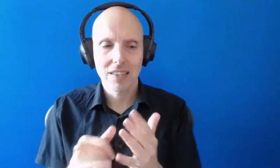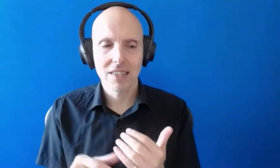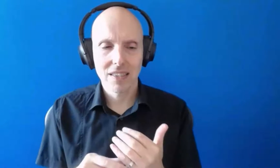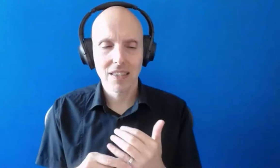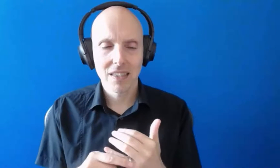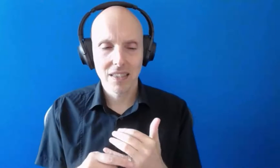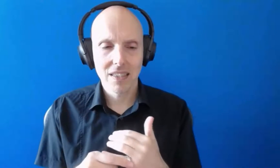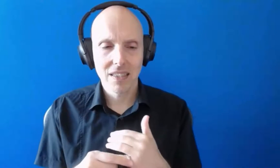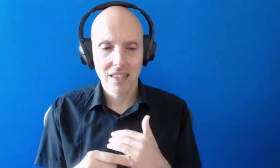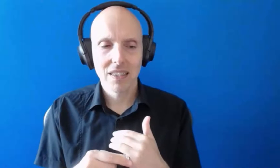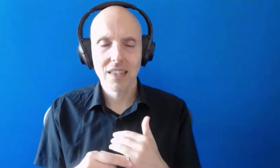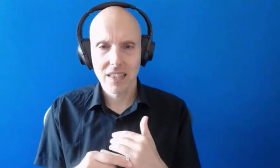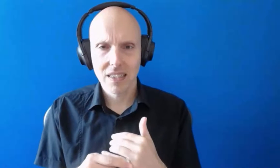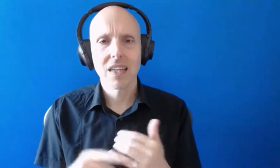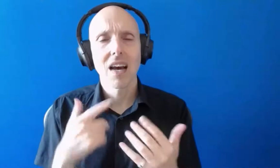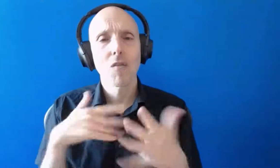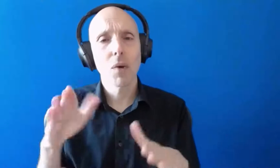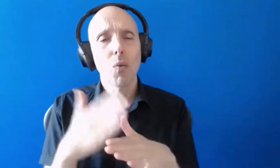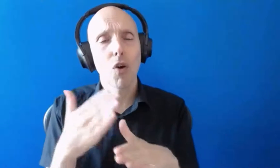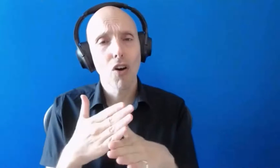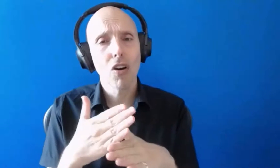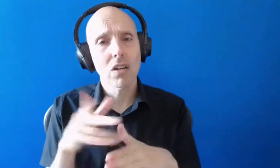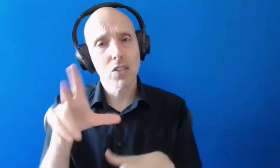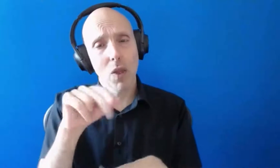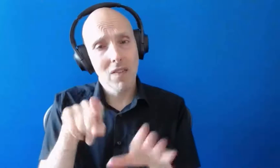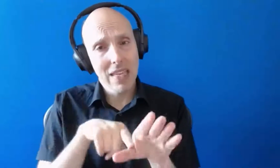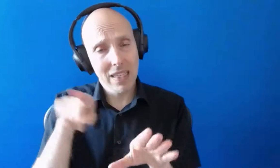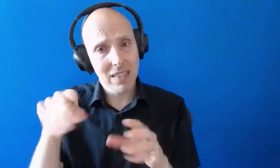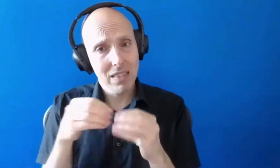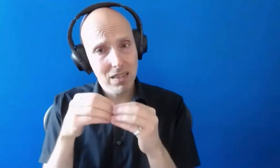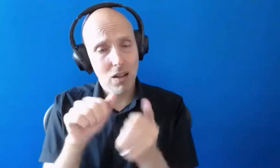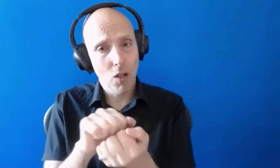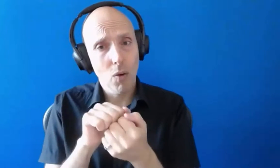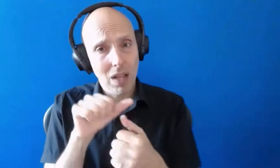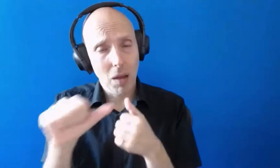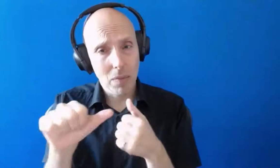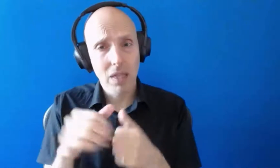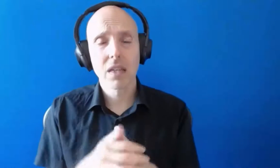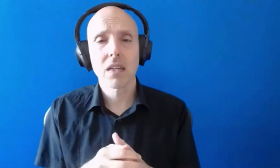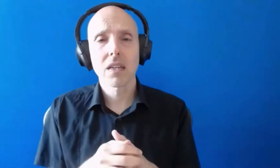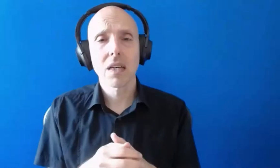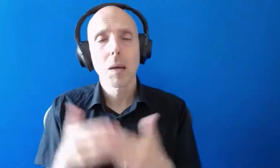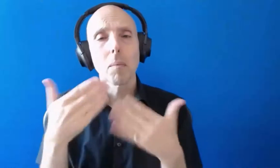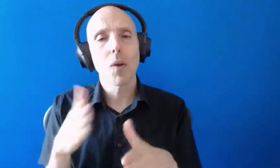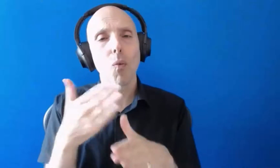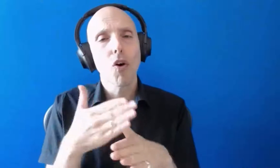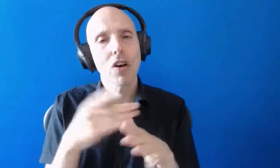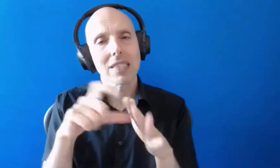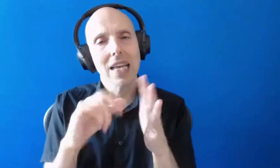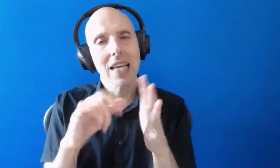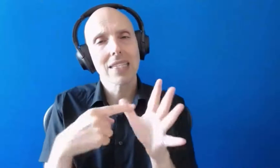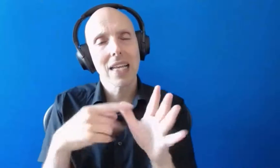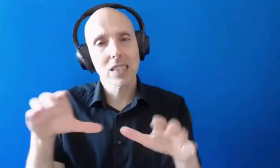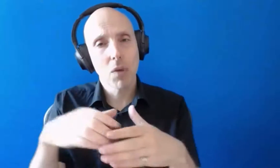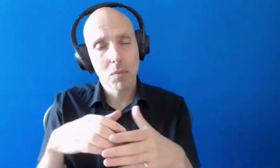now for 12 years um so a long time um and I've been working on the DSA department now for 10